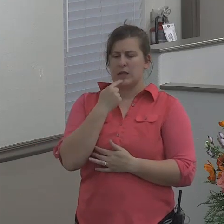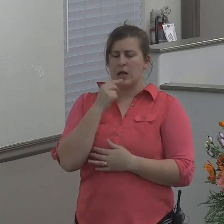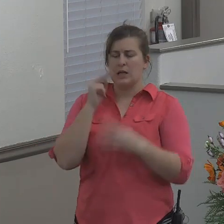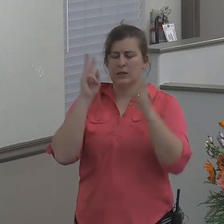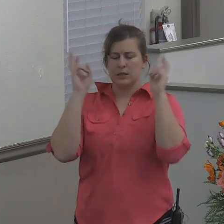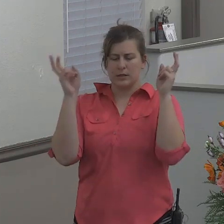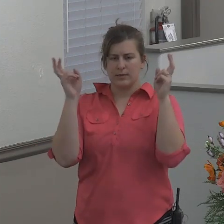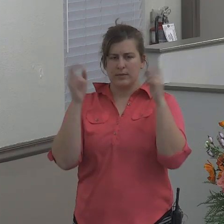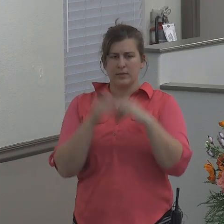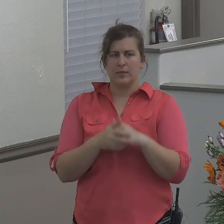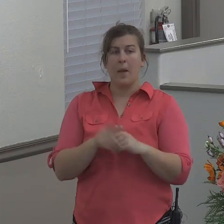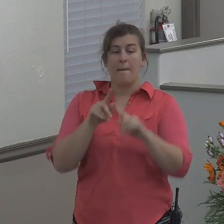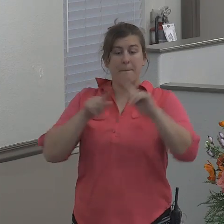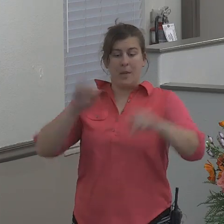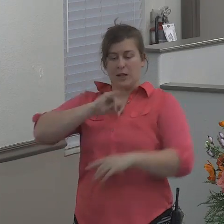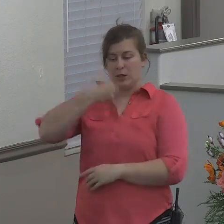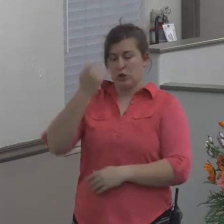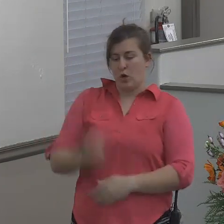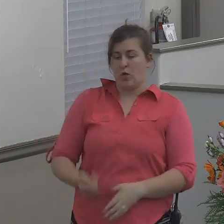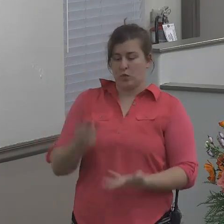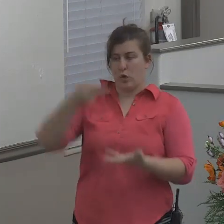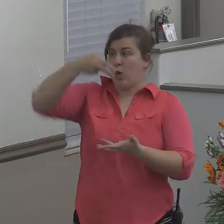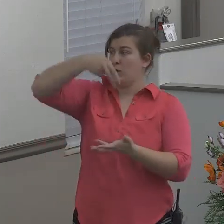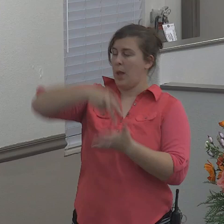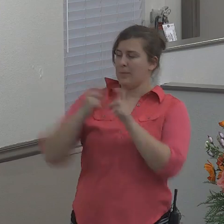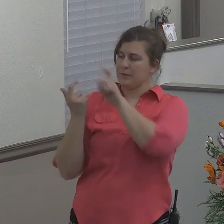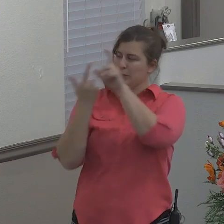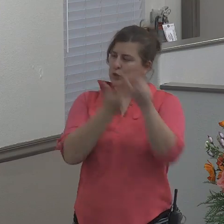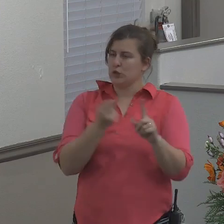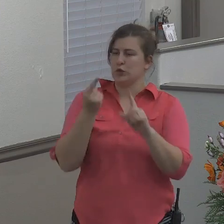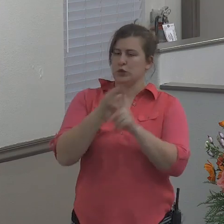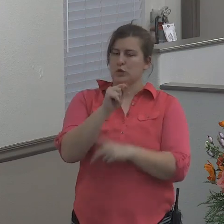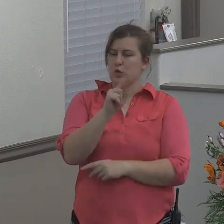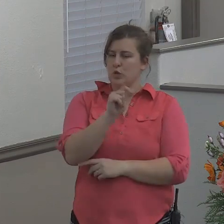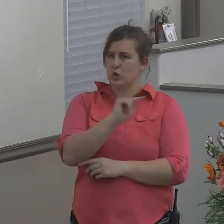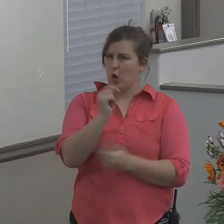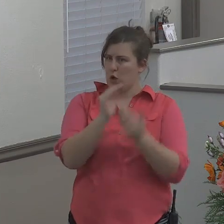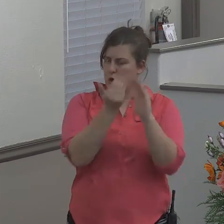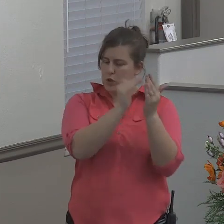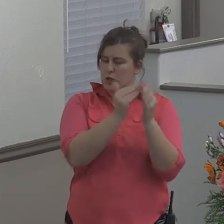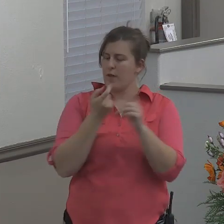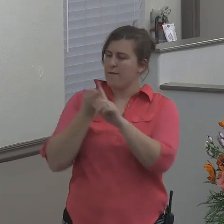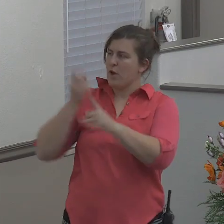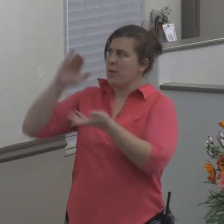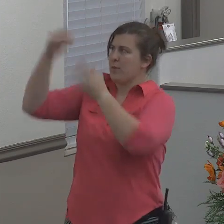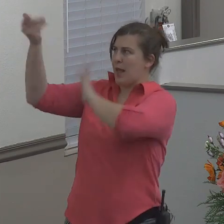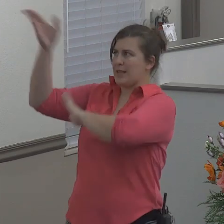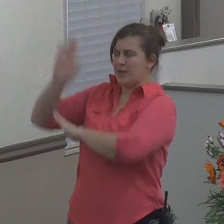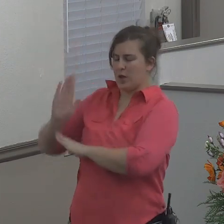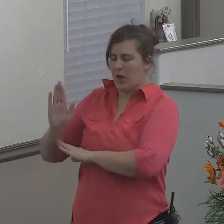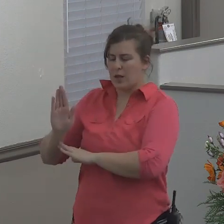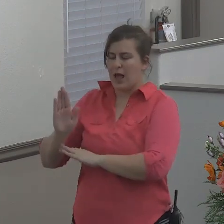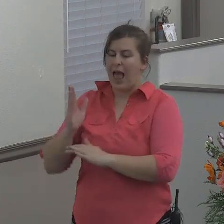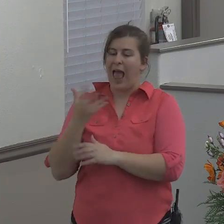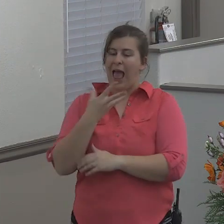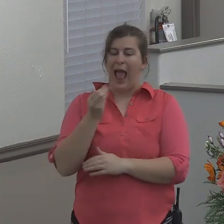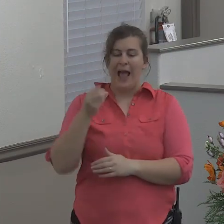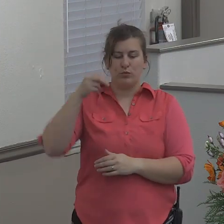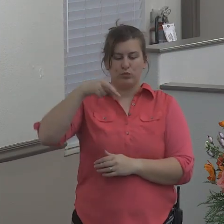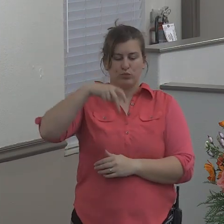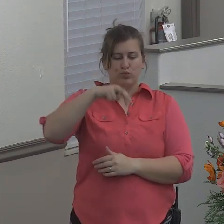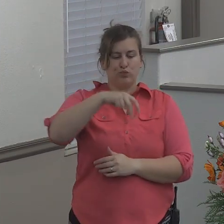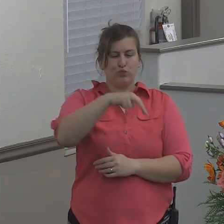Bible says, But Jonah rose up to flee unto Tarsus from the presence of the Lord and went down